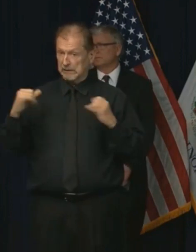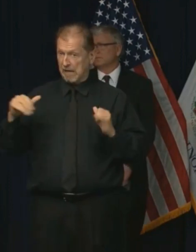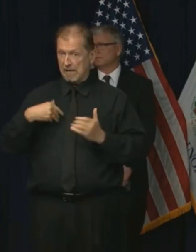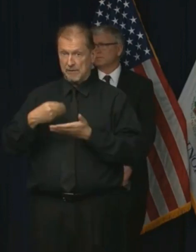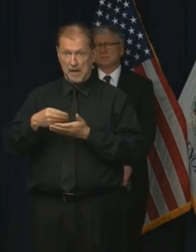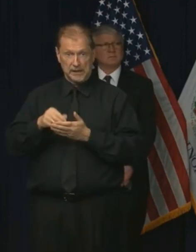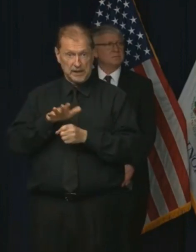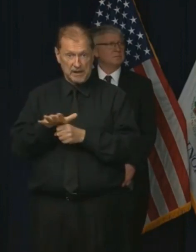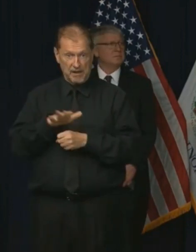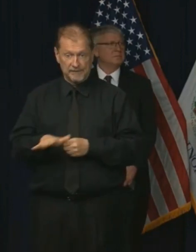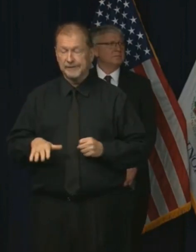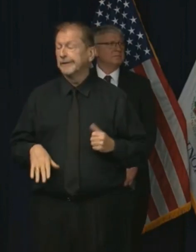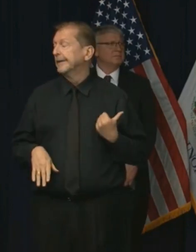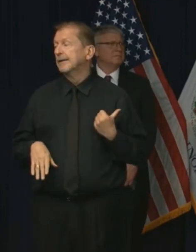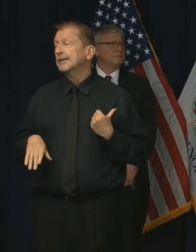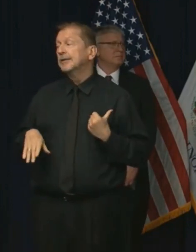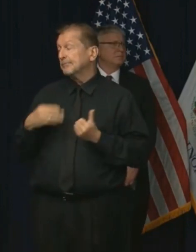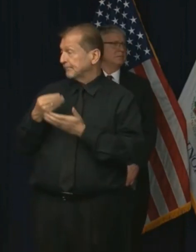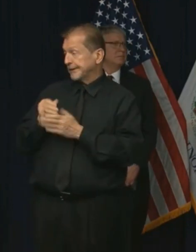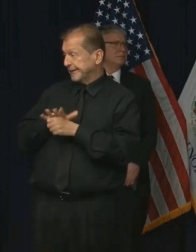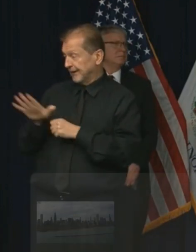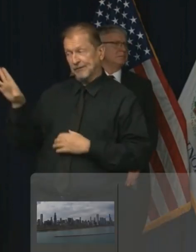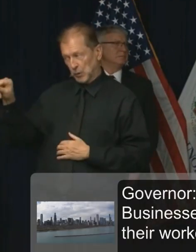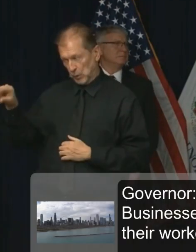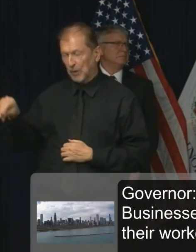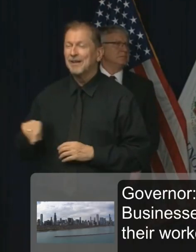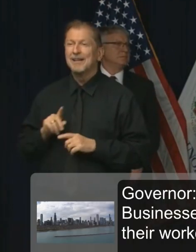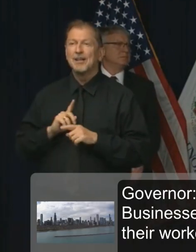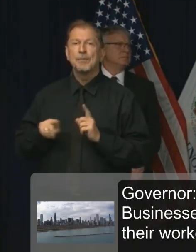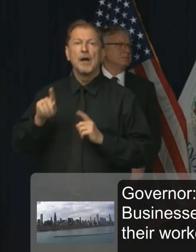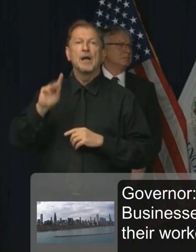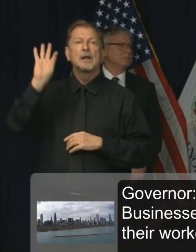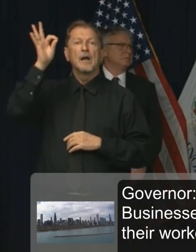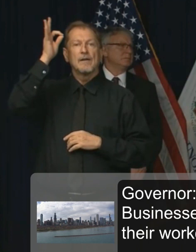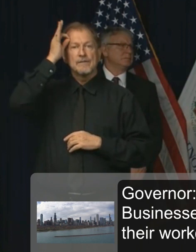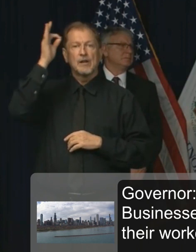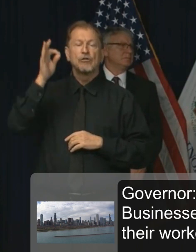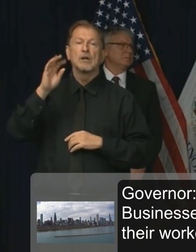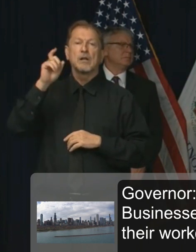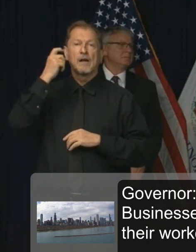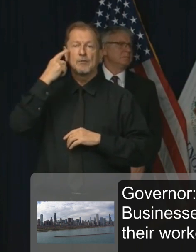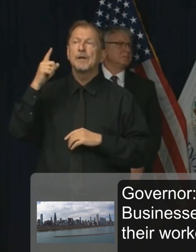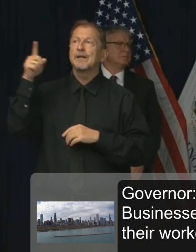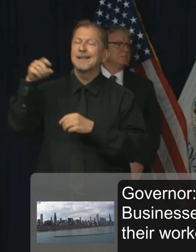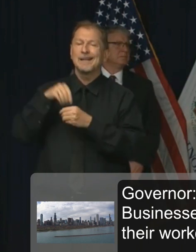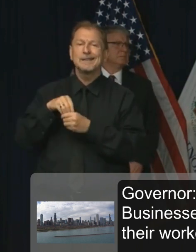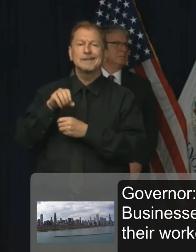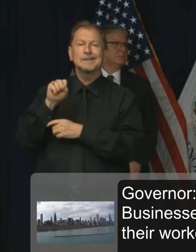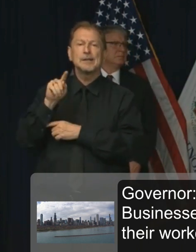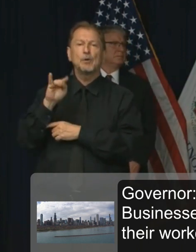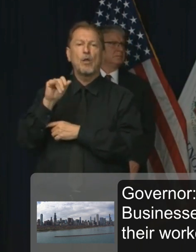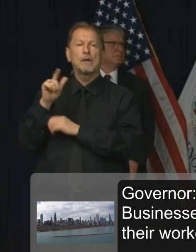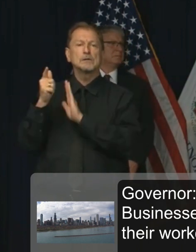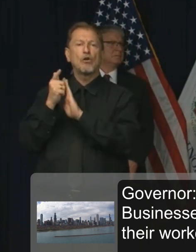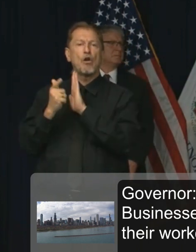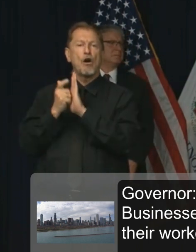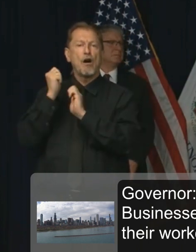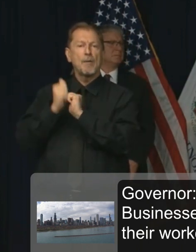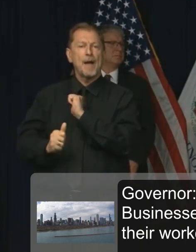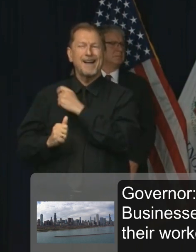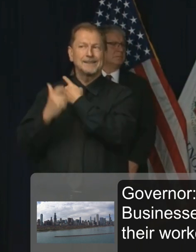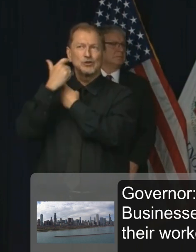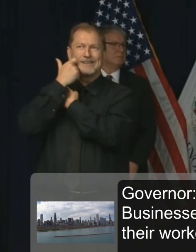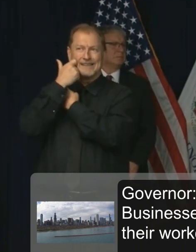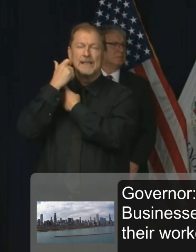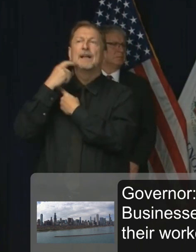answer is no. But fortunately, the federal government in the latest stimulus package provided a significant amount of funding